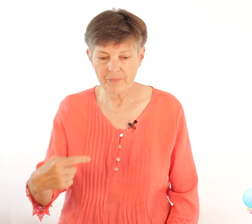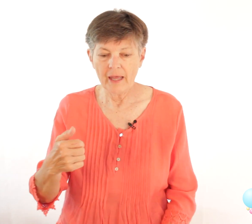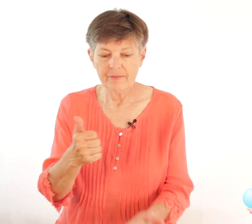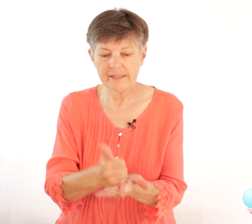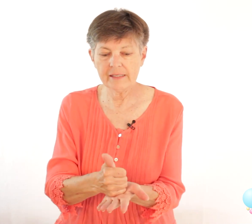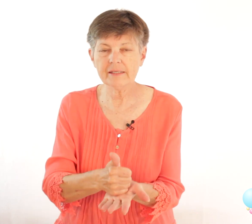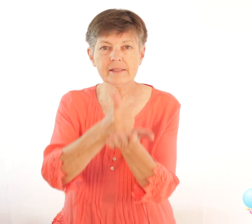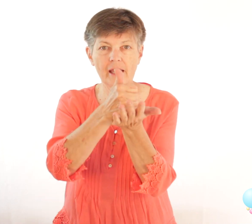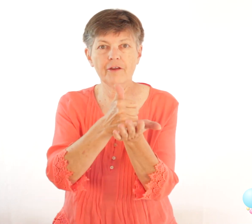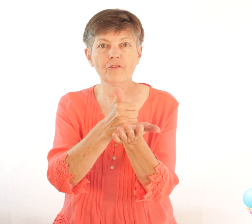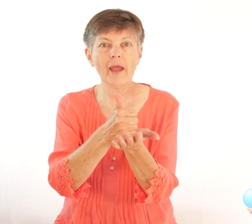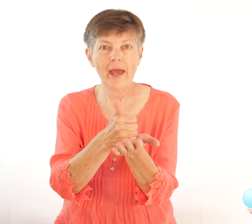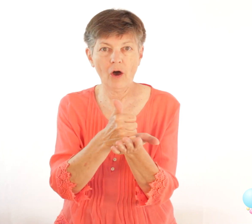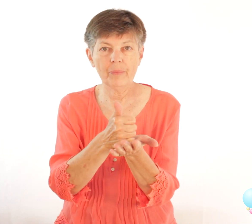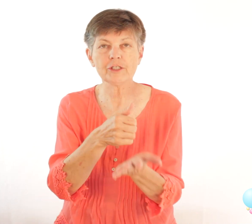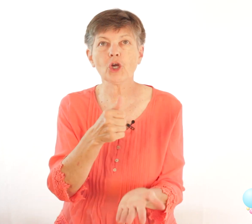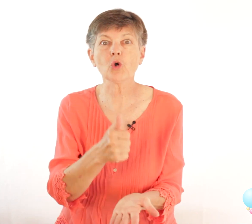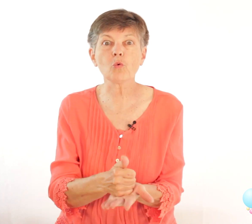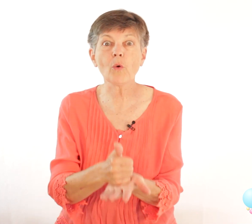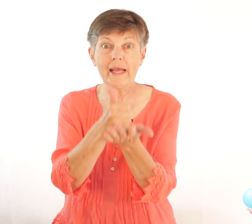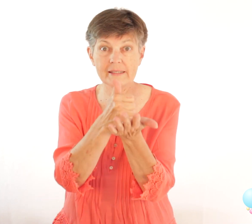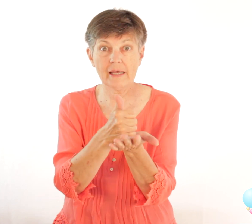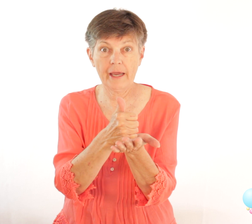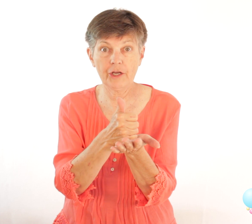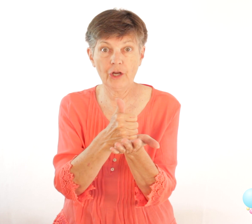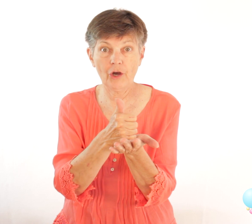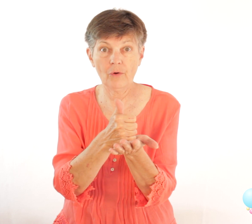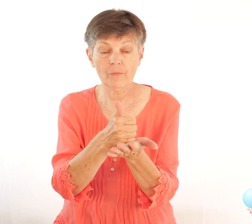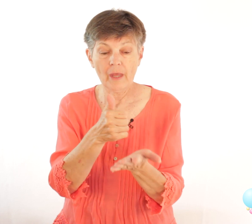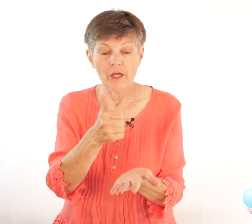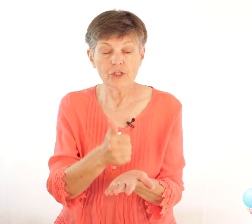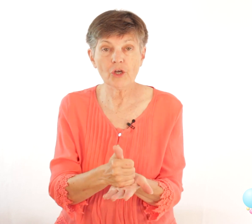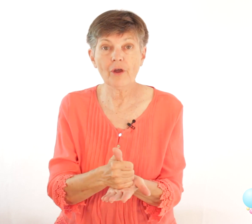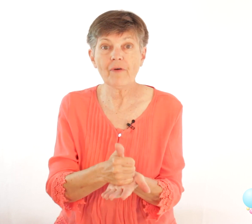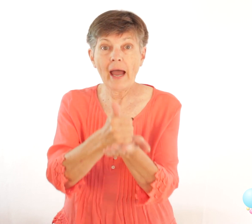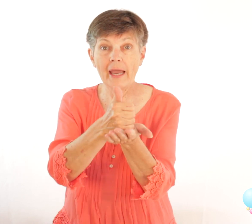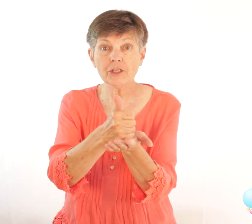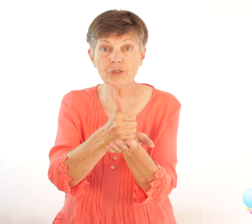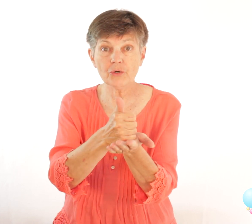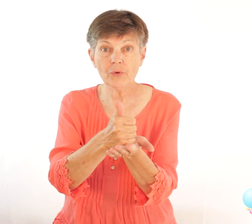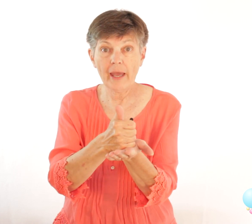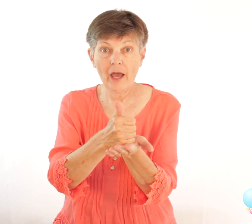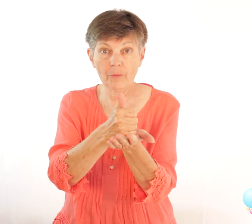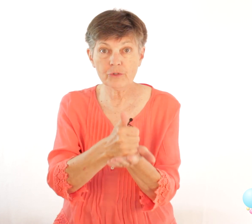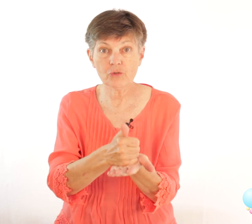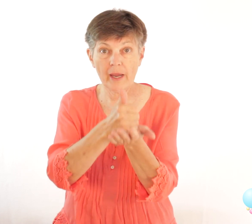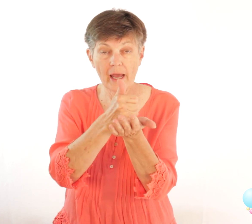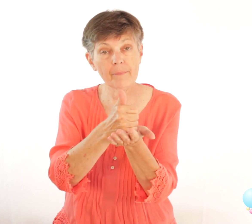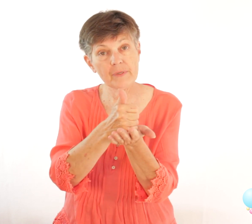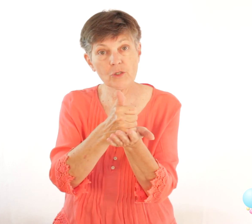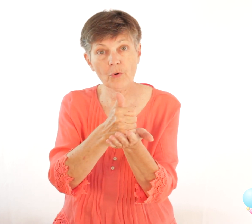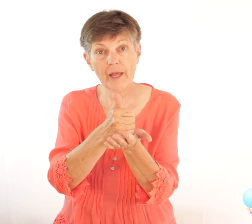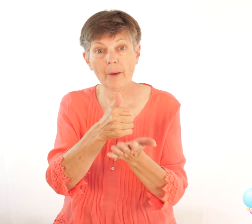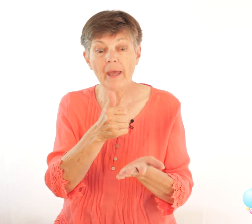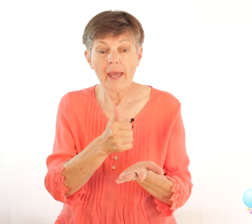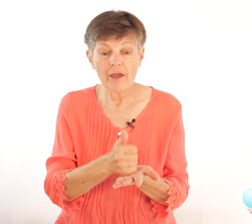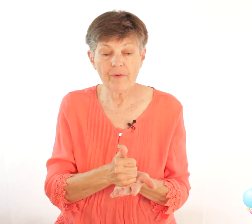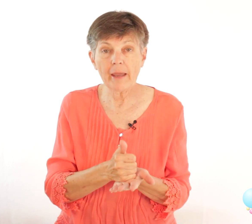this is the sign for help it's a great sign to know so if I do help straight up it's the word help if I